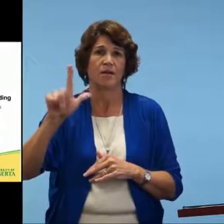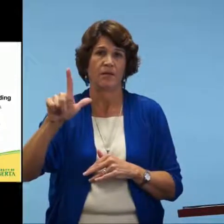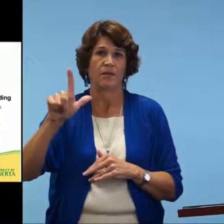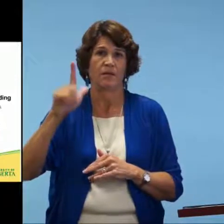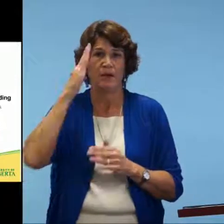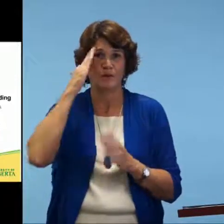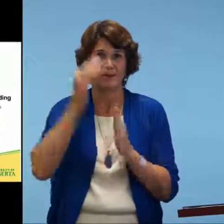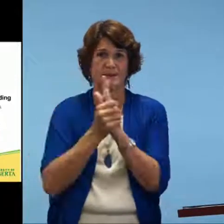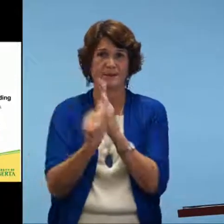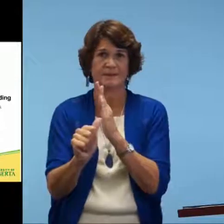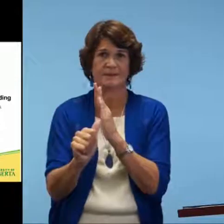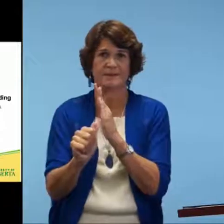movements.